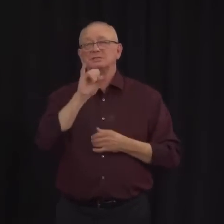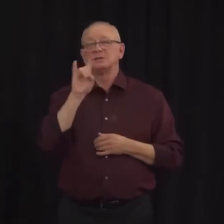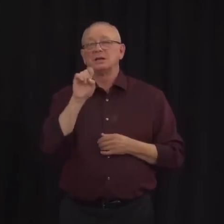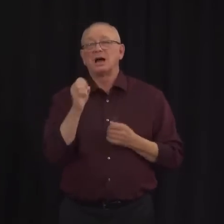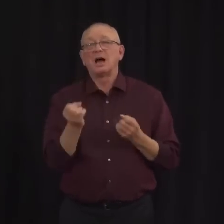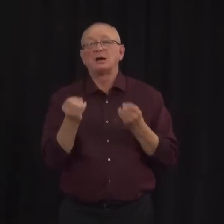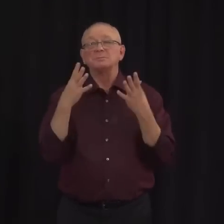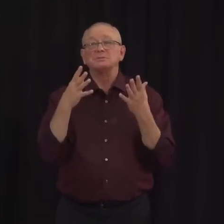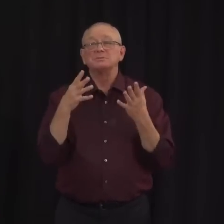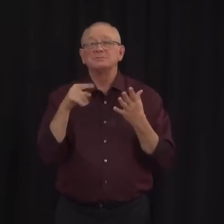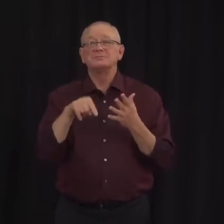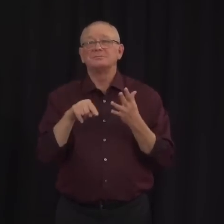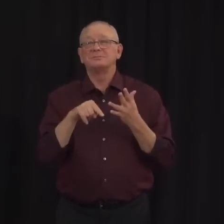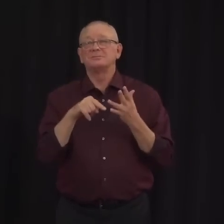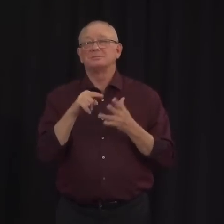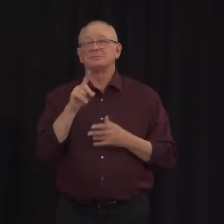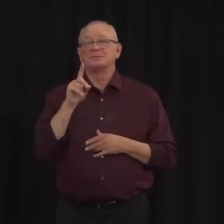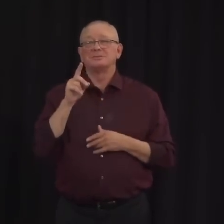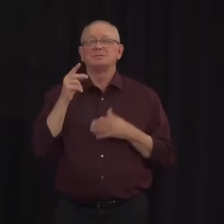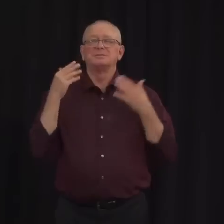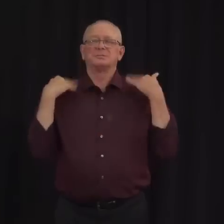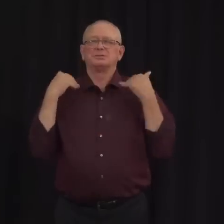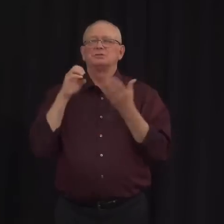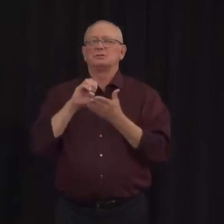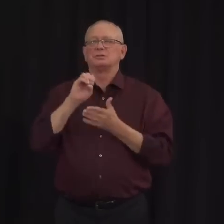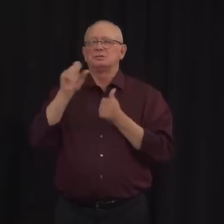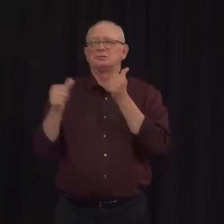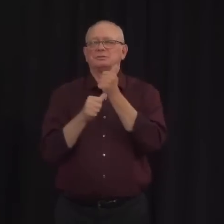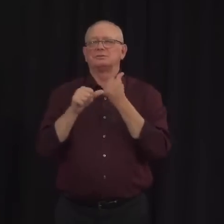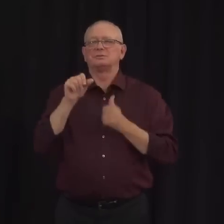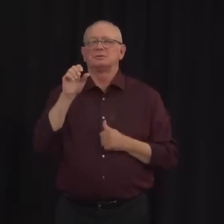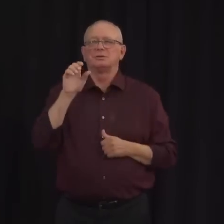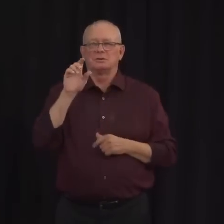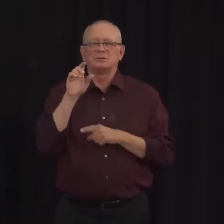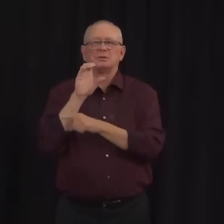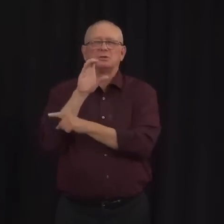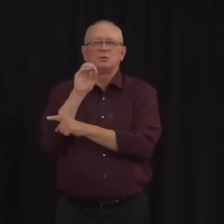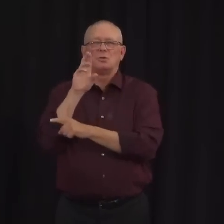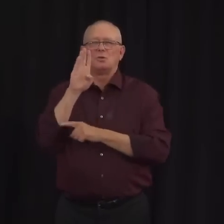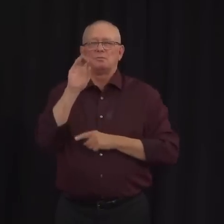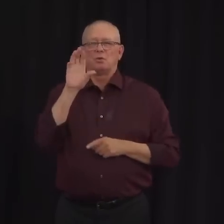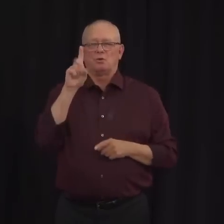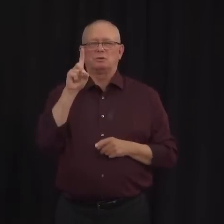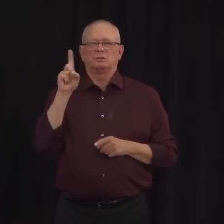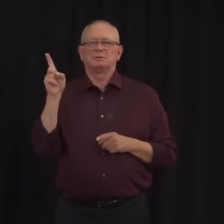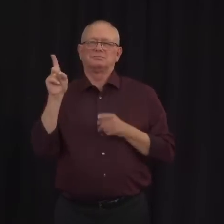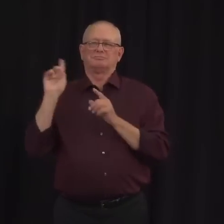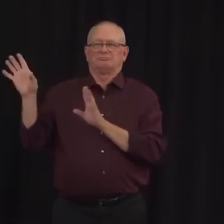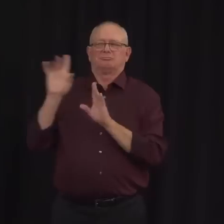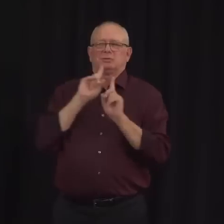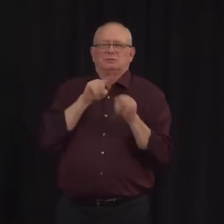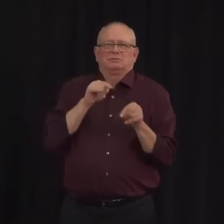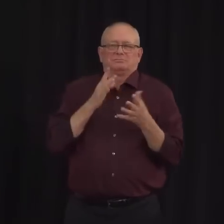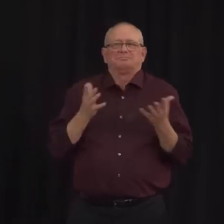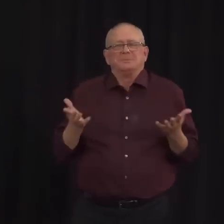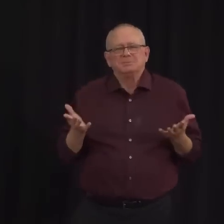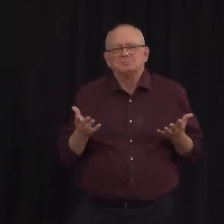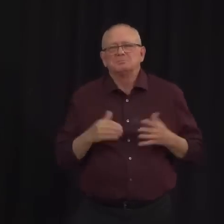Korbold had taken before with that specific question about as teachers are taken to or